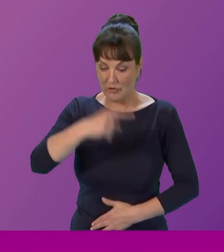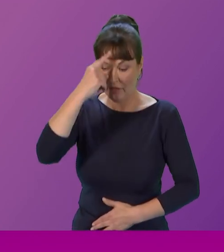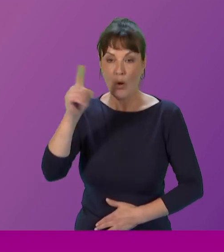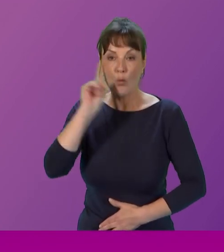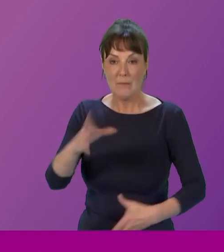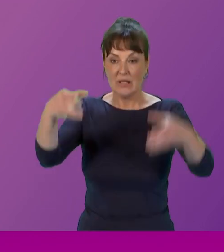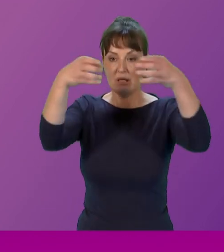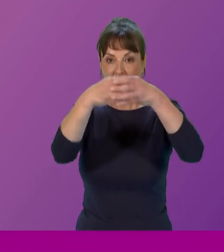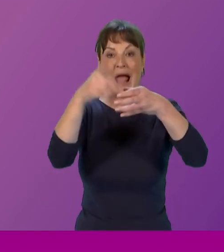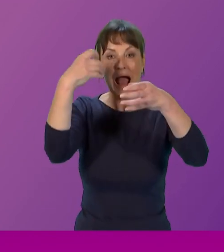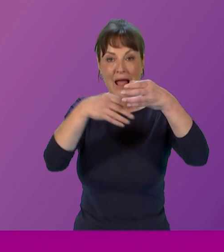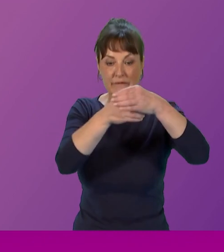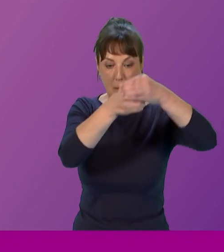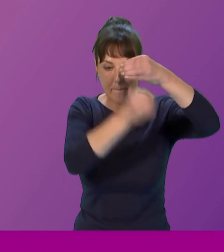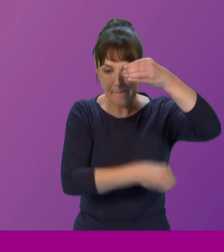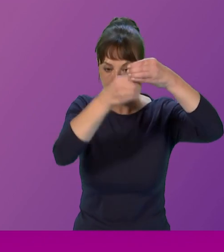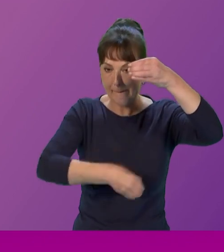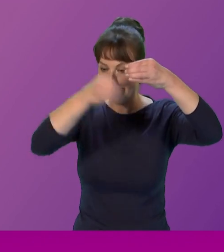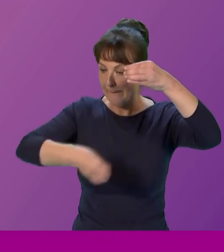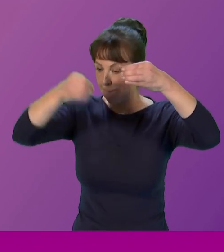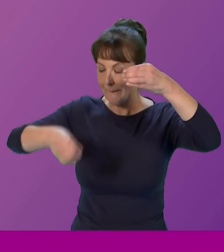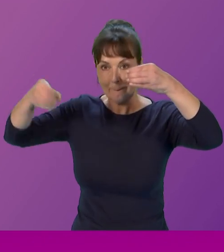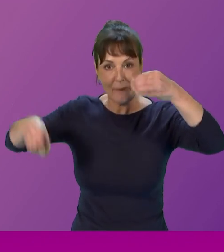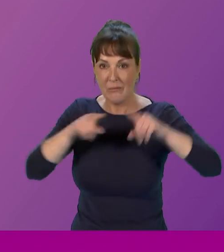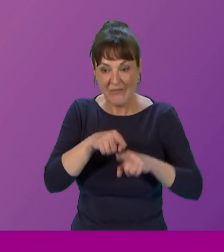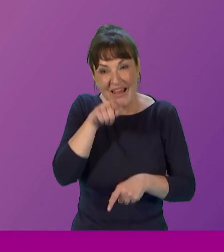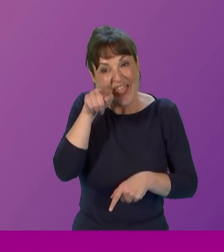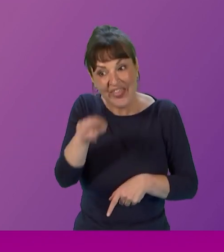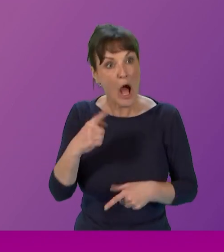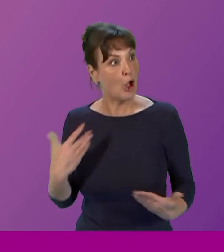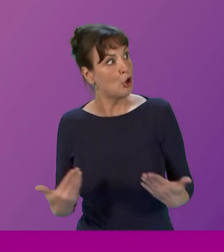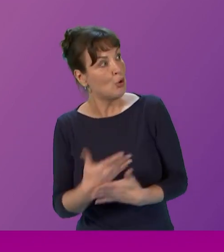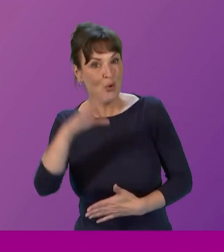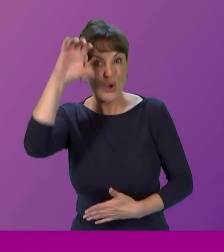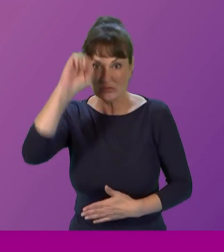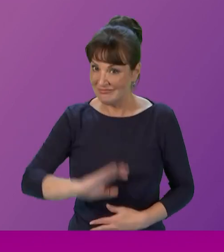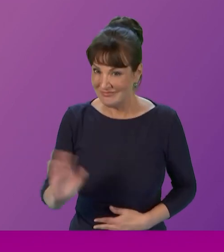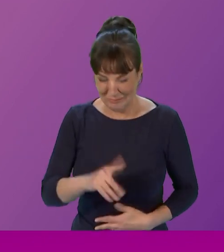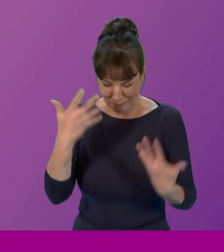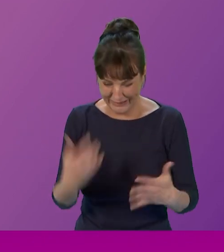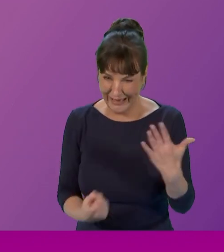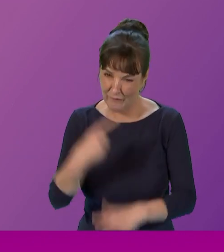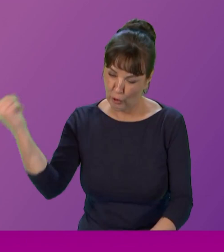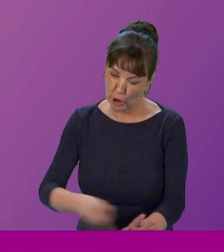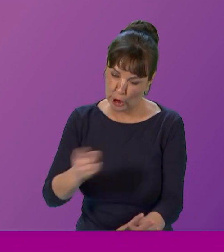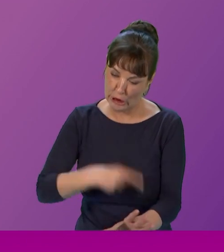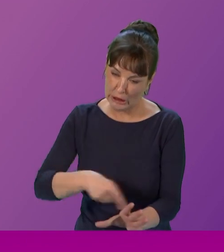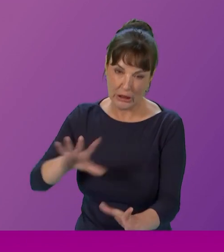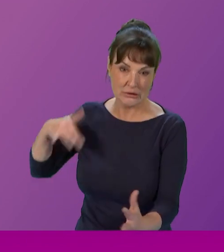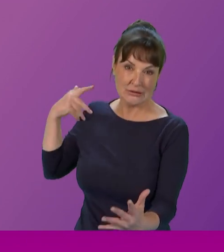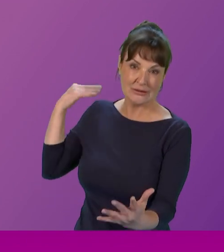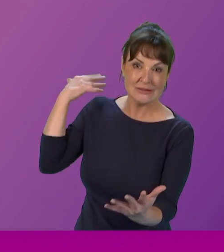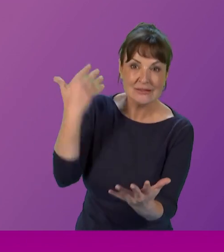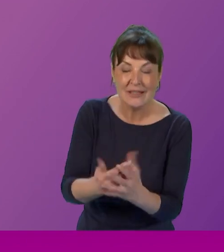resulting in multi-discrimination was not a new one intersectionality like thinking was